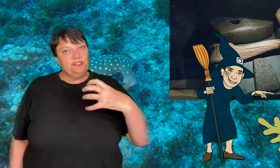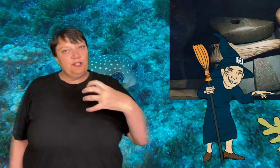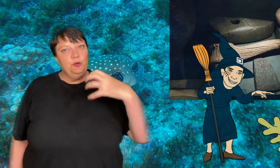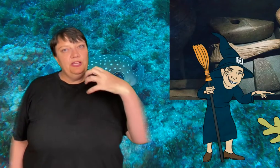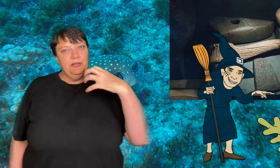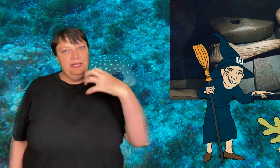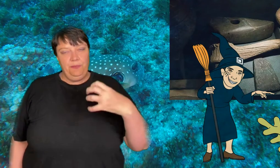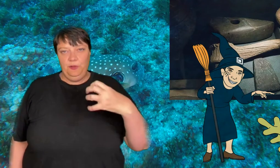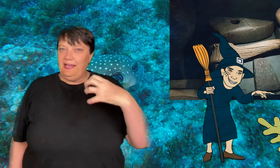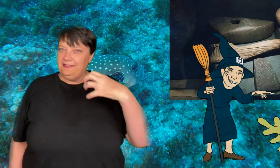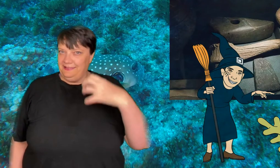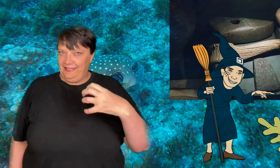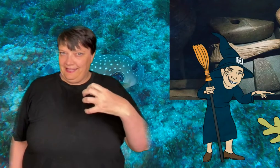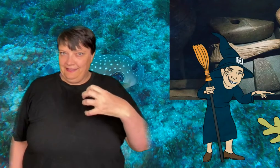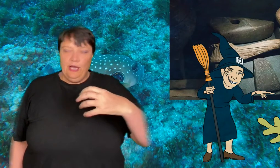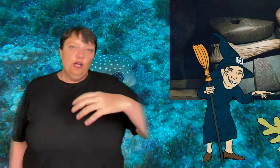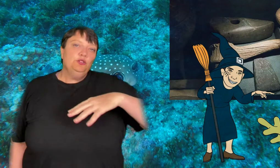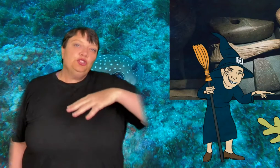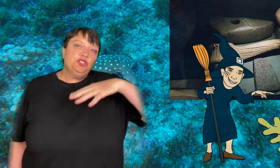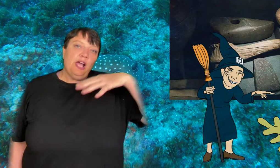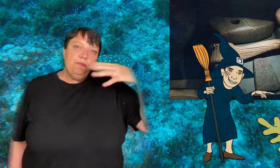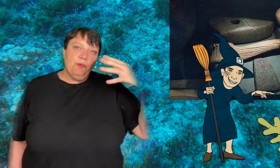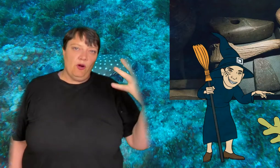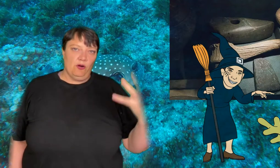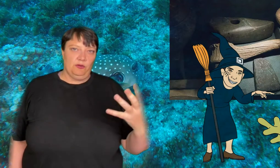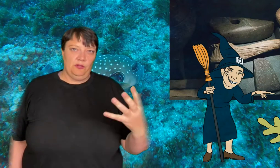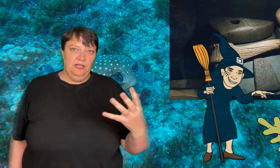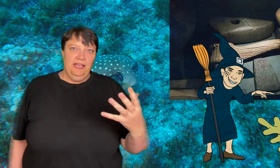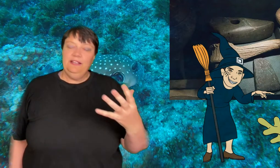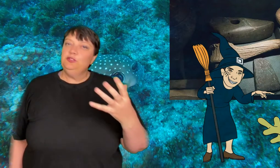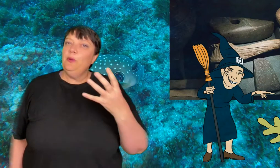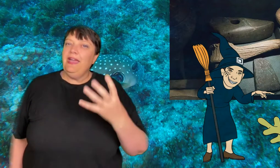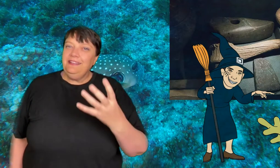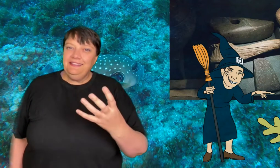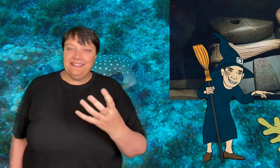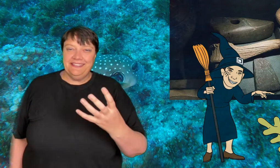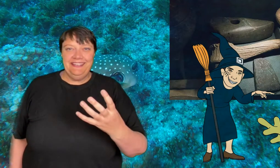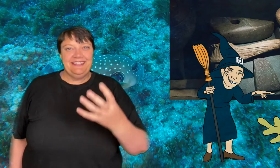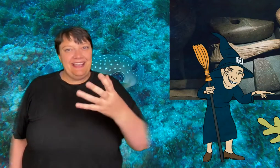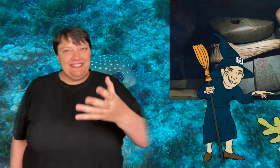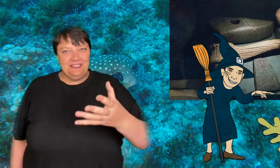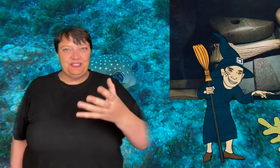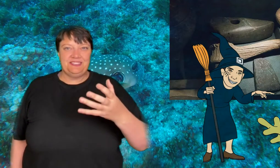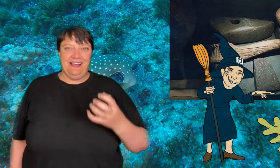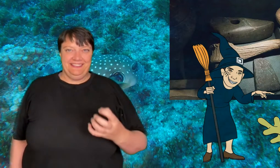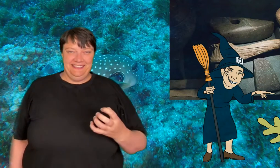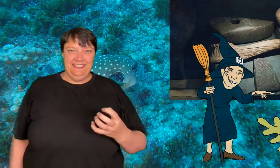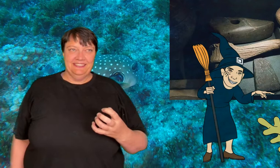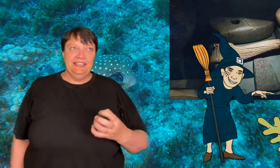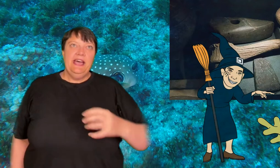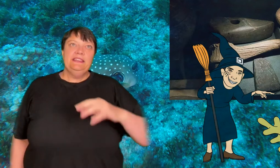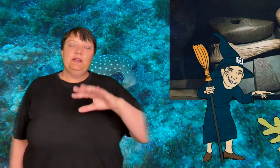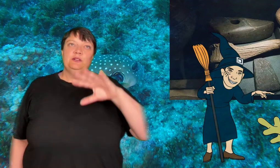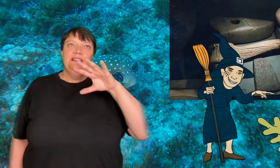necromancer who can manipulate the dead could shape coral into anything that their society